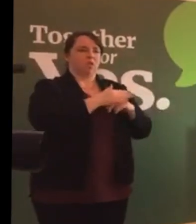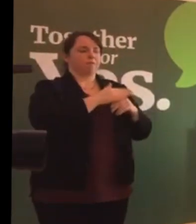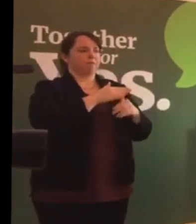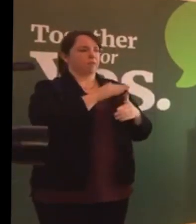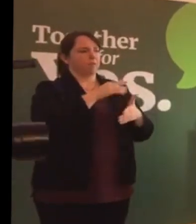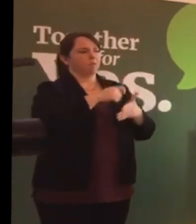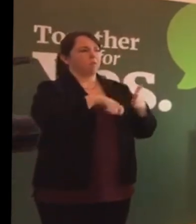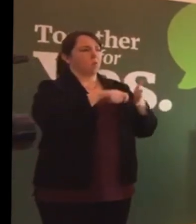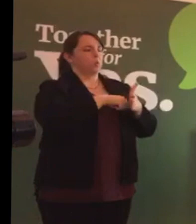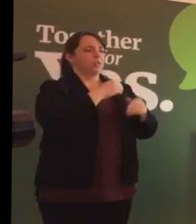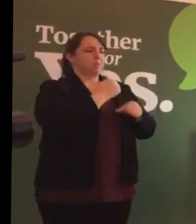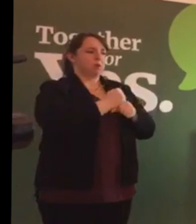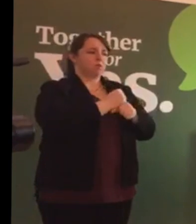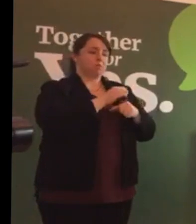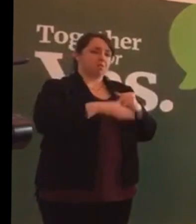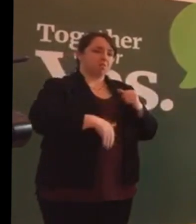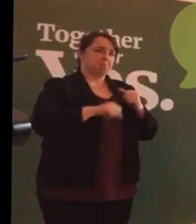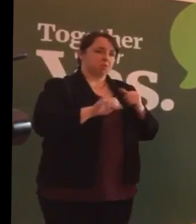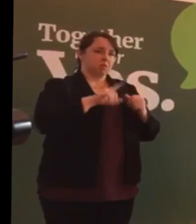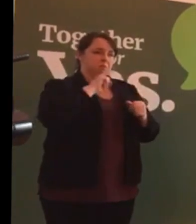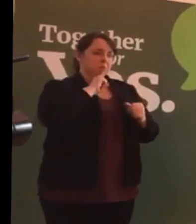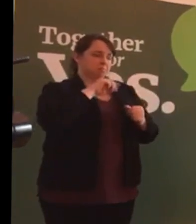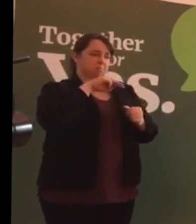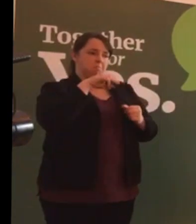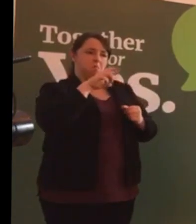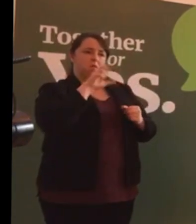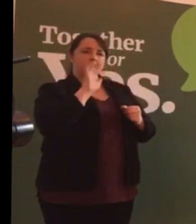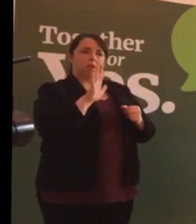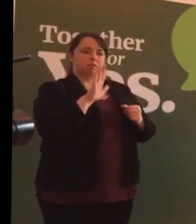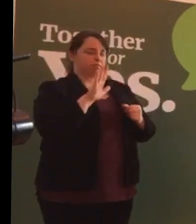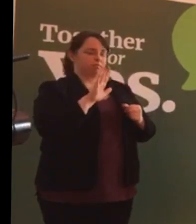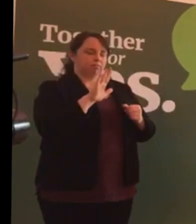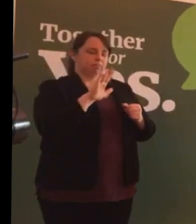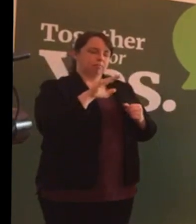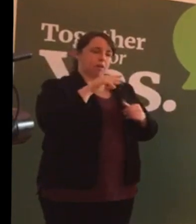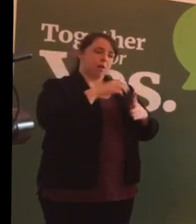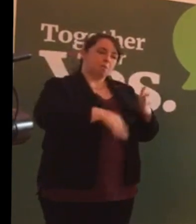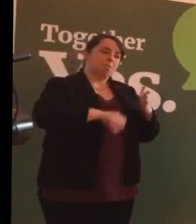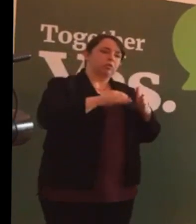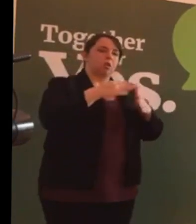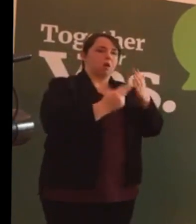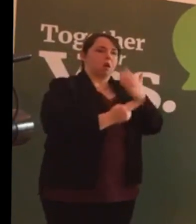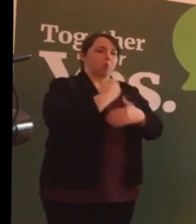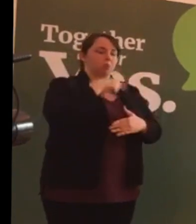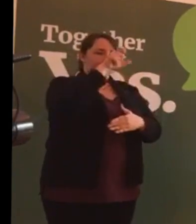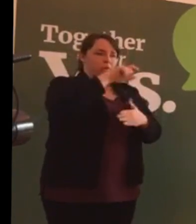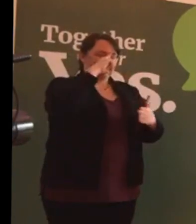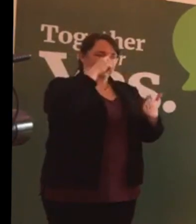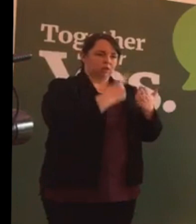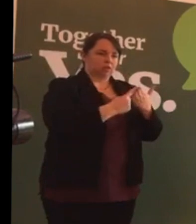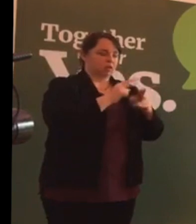of abortion, which is an individual's decision rather than a political one.